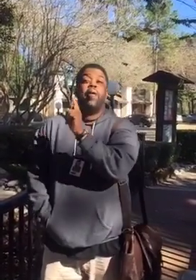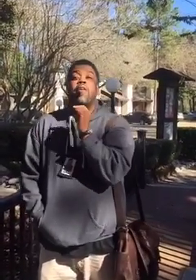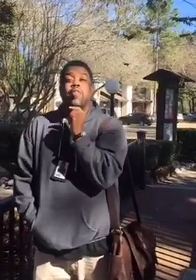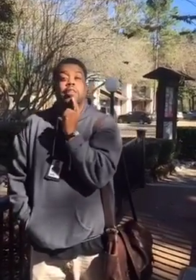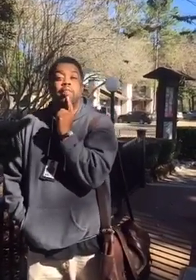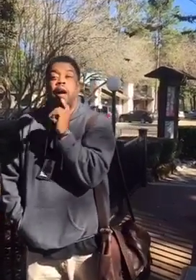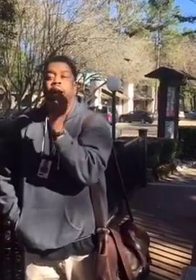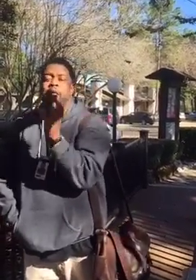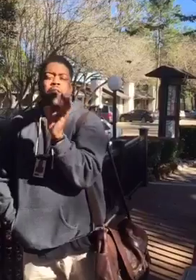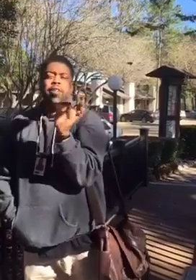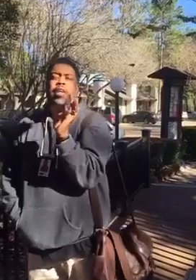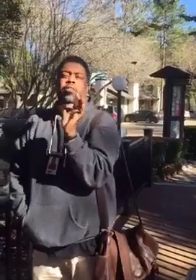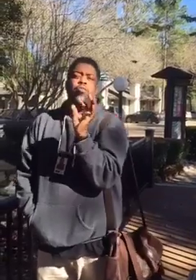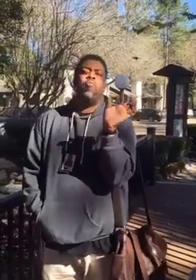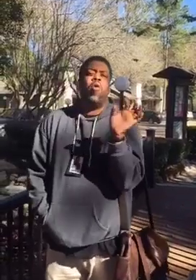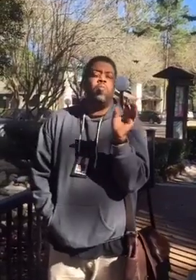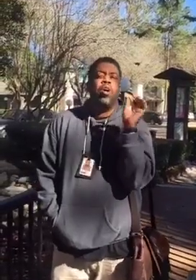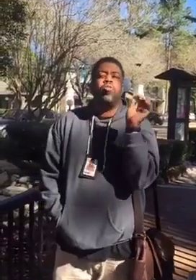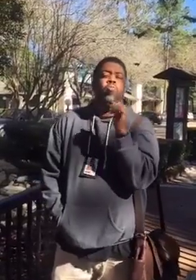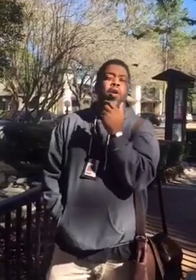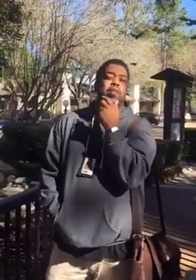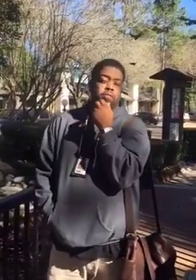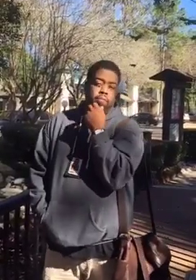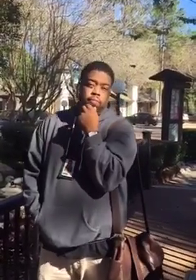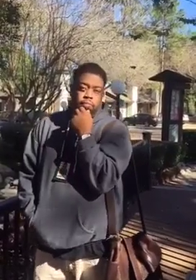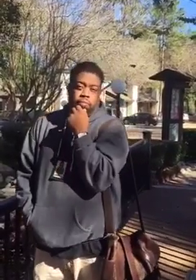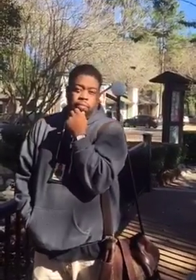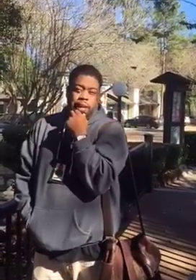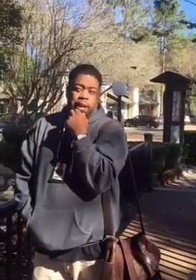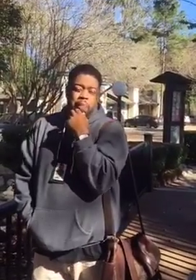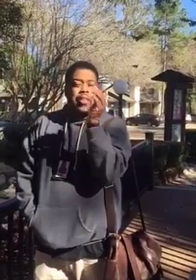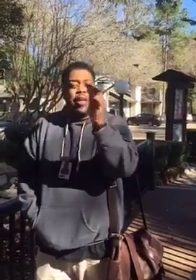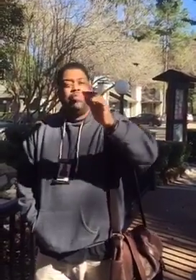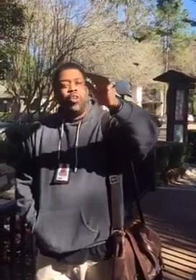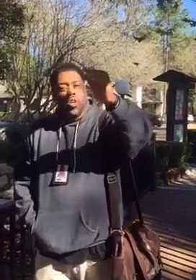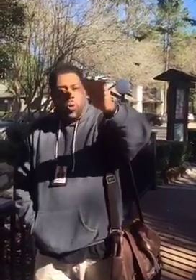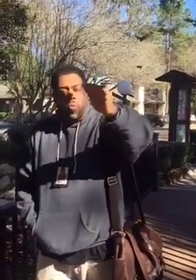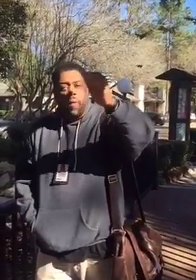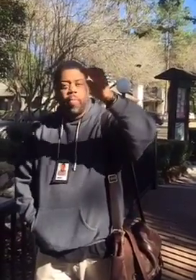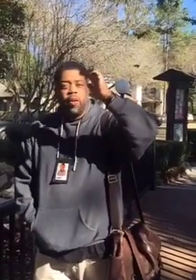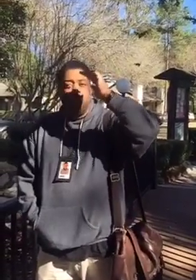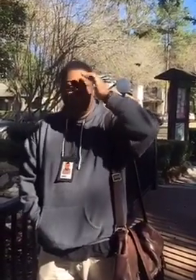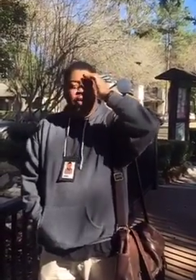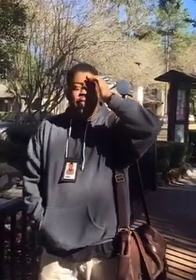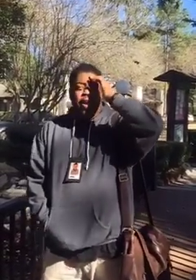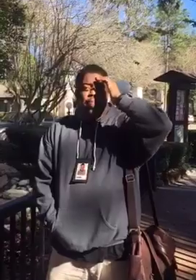compare yourself. I'm not going to tell you you won't. You will. But it's up to you to develop